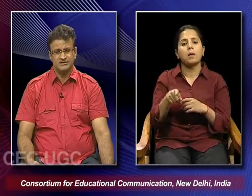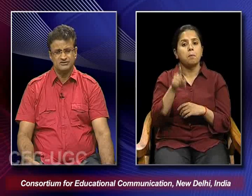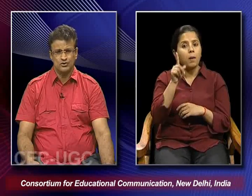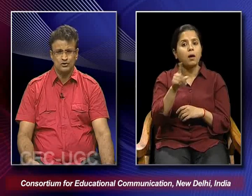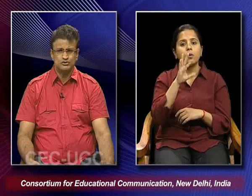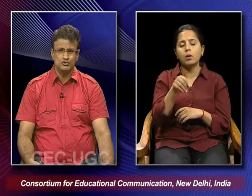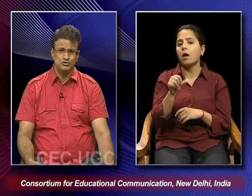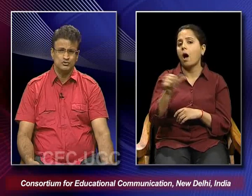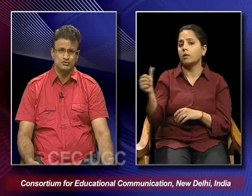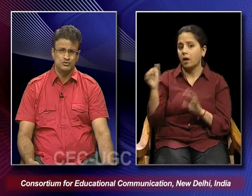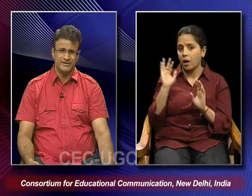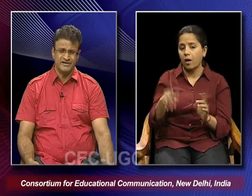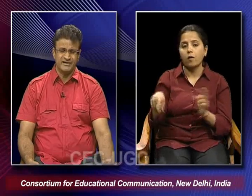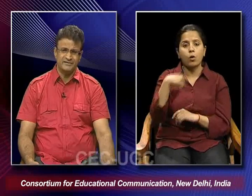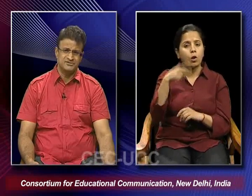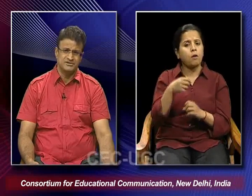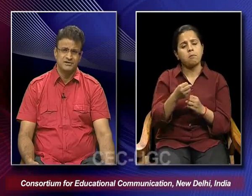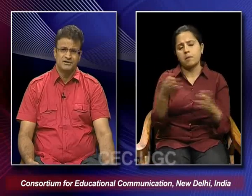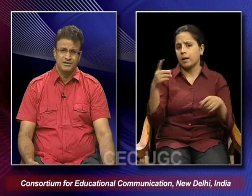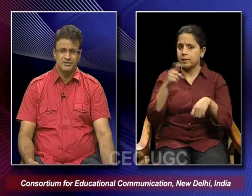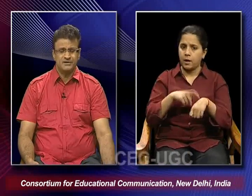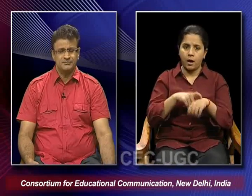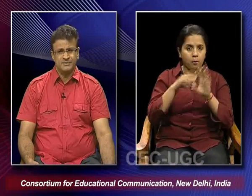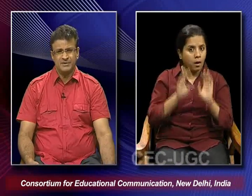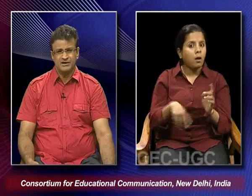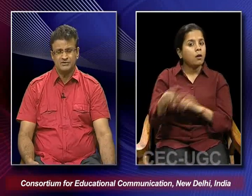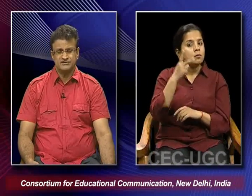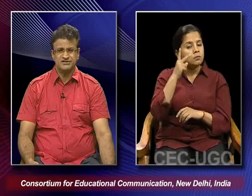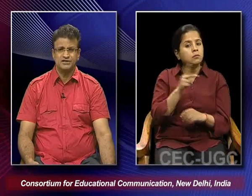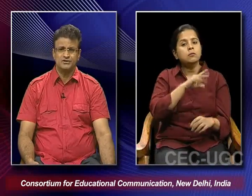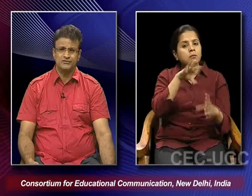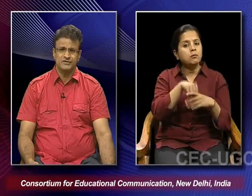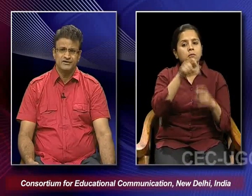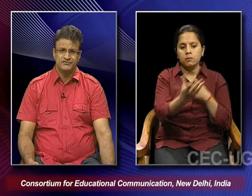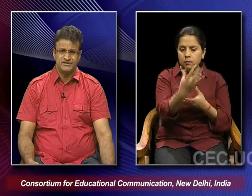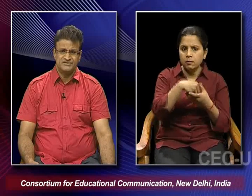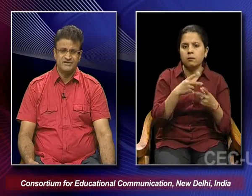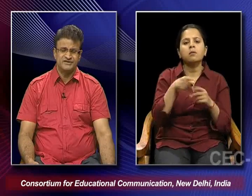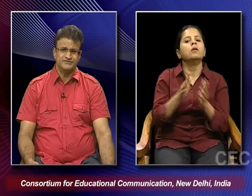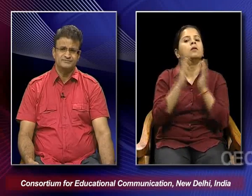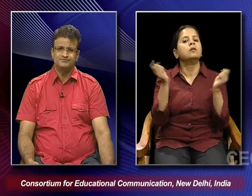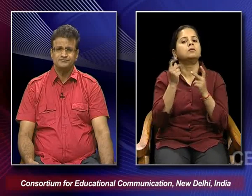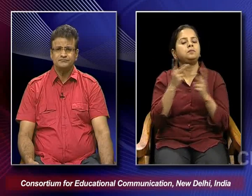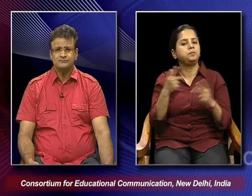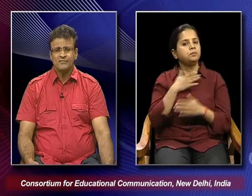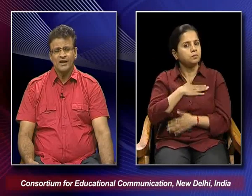but there are others also those who many a times become part of such kind of festivities.